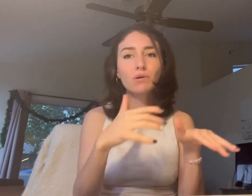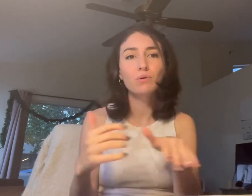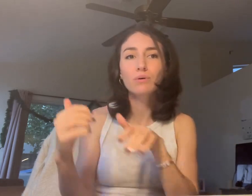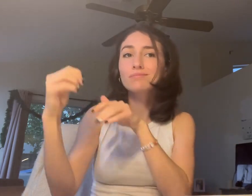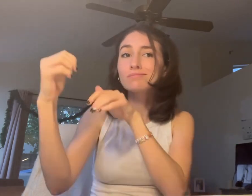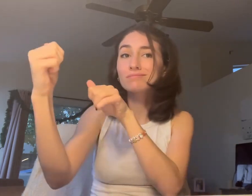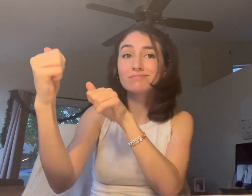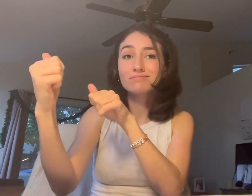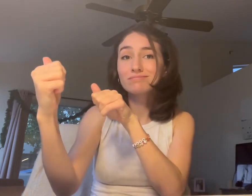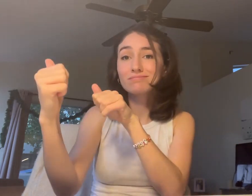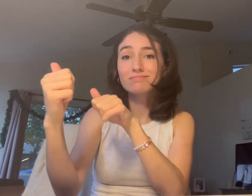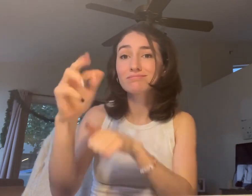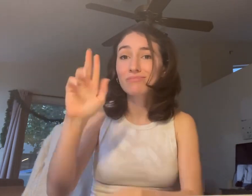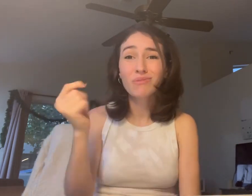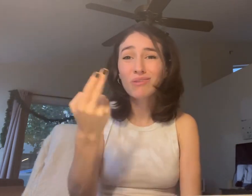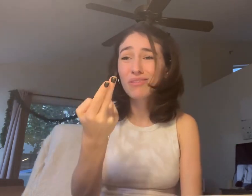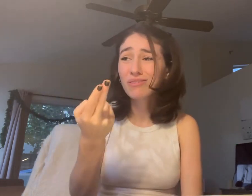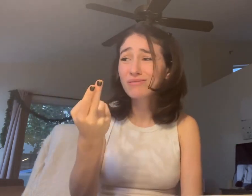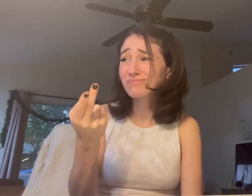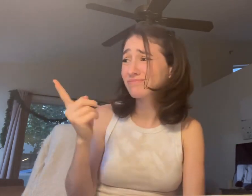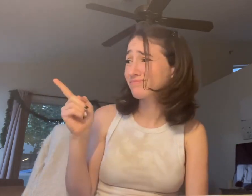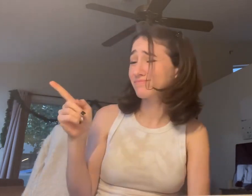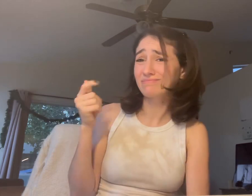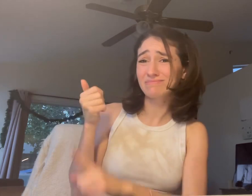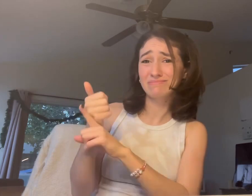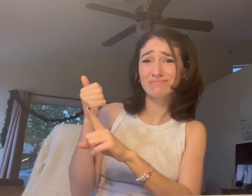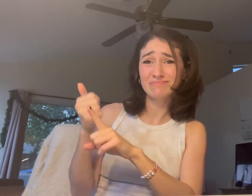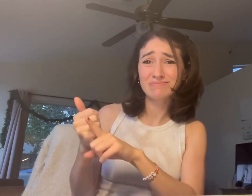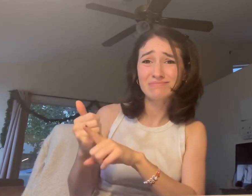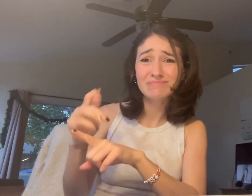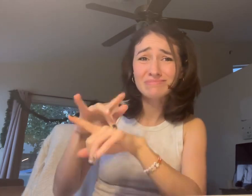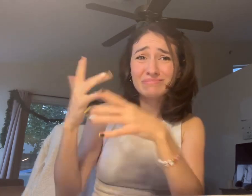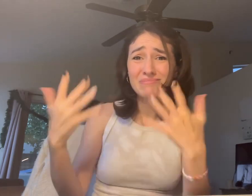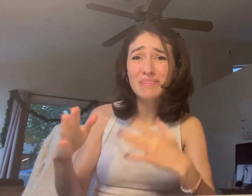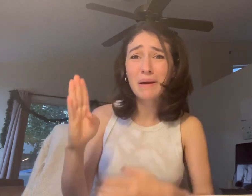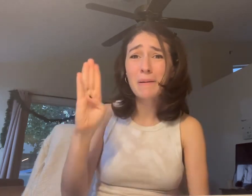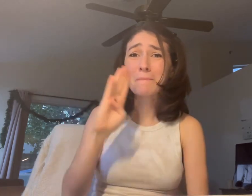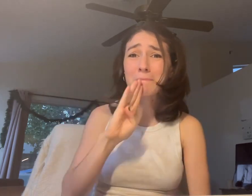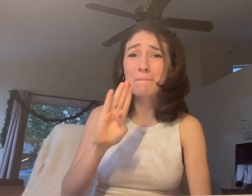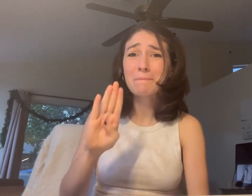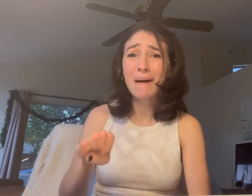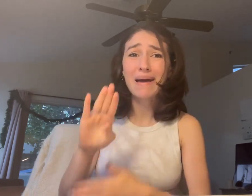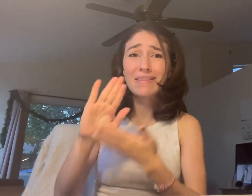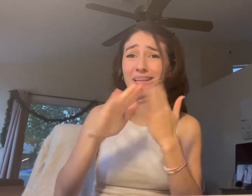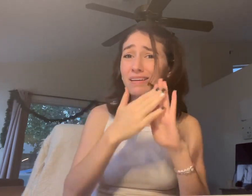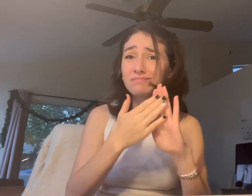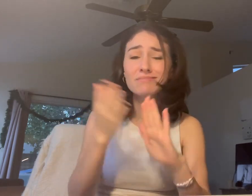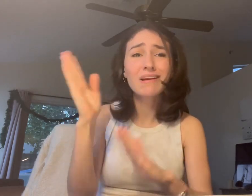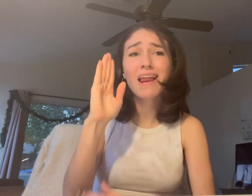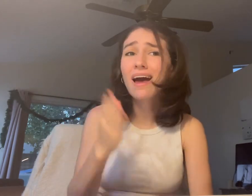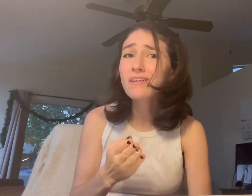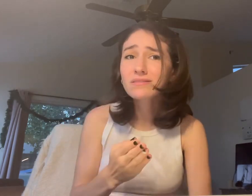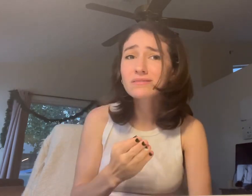But Ruth had never been to Bethlehem. She had never tasted of the house of bread.